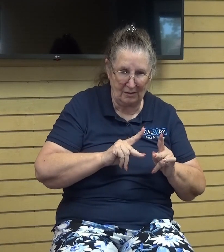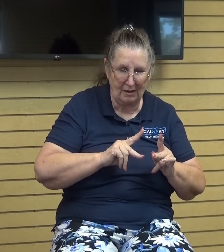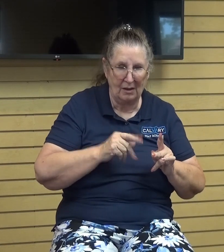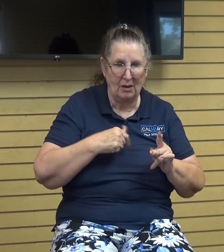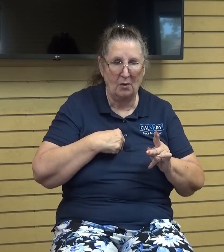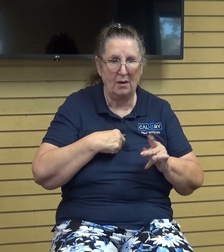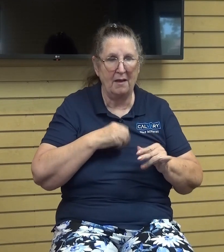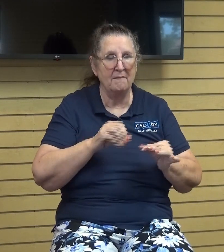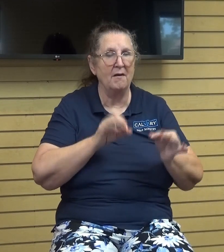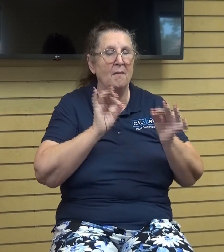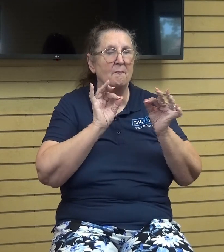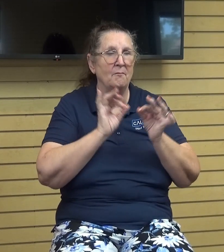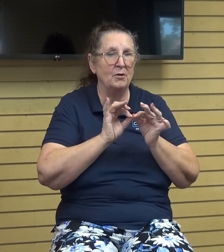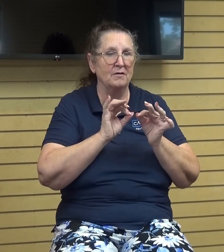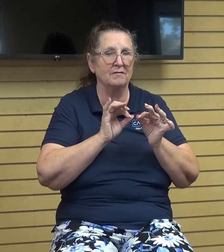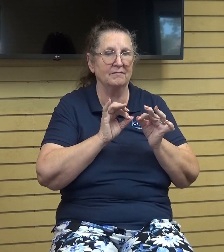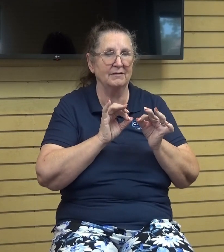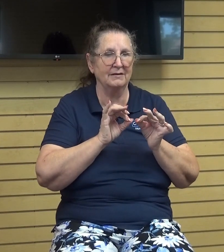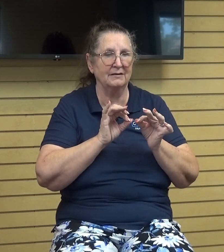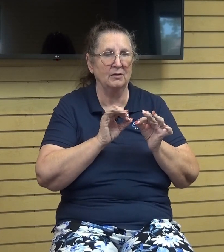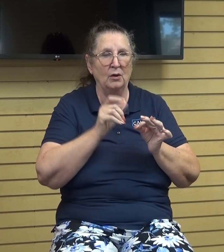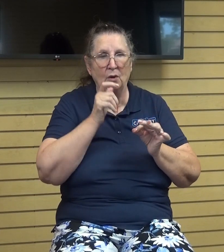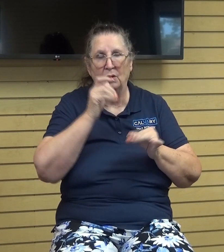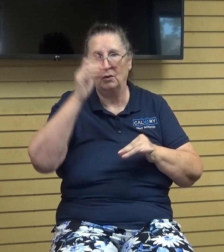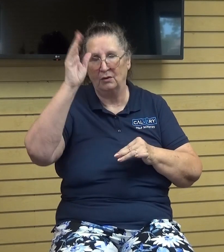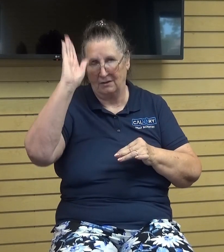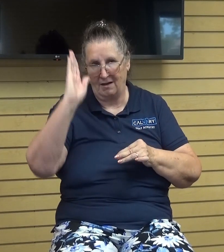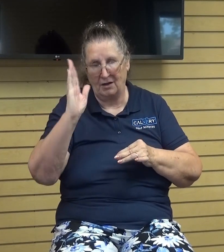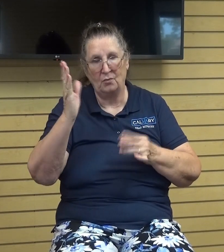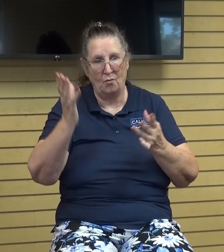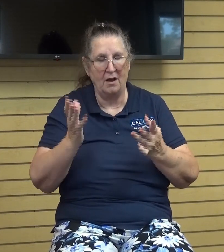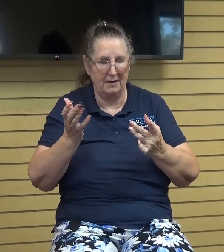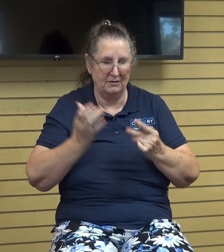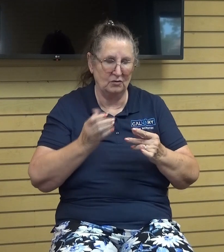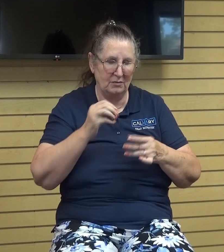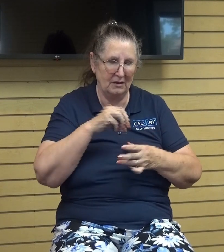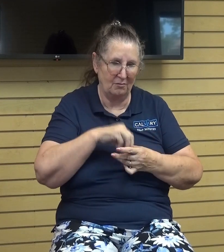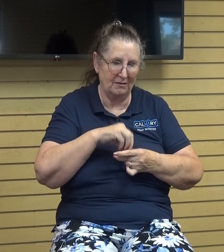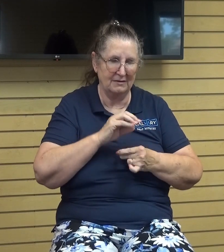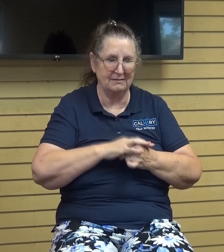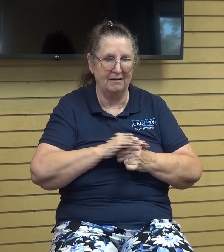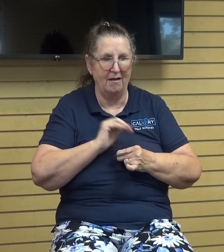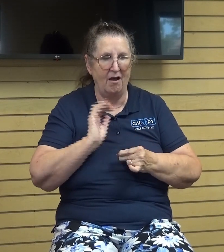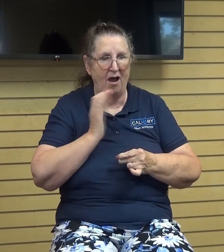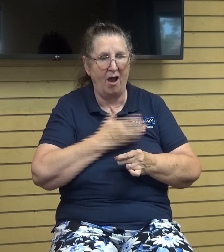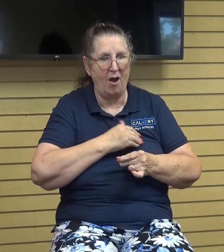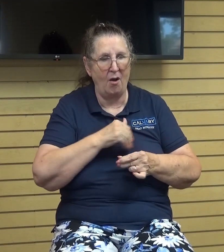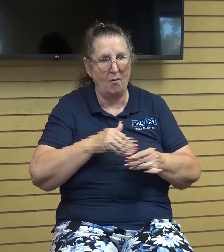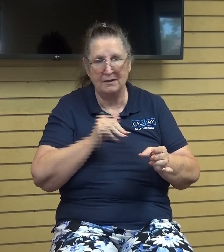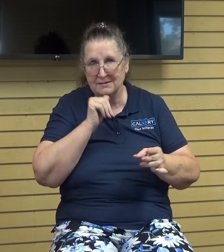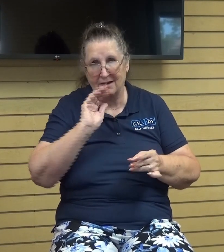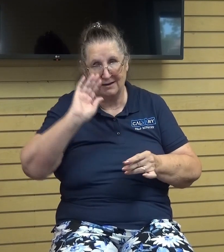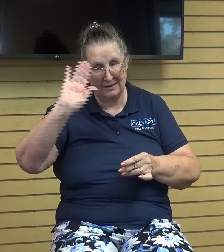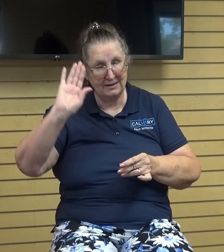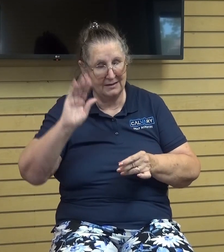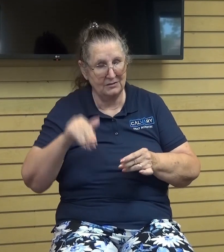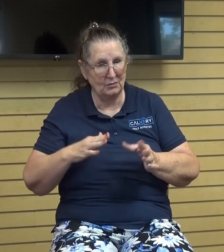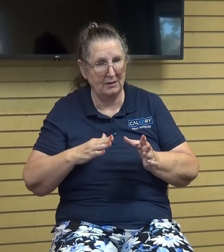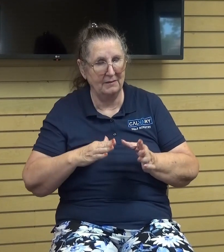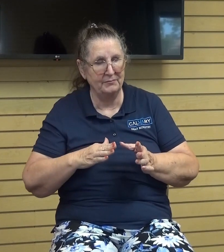perfect amount we got just who the lord wanted to be there so our ways are not his ways but there was so then we come to